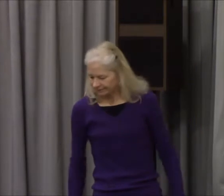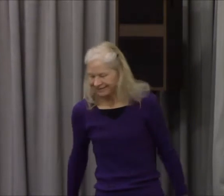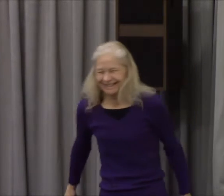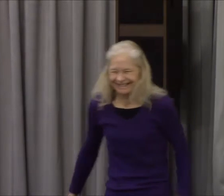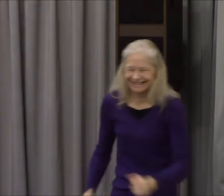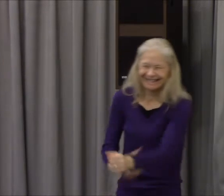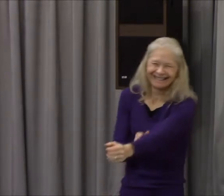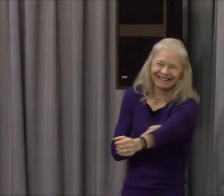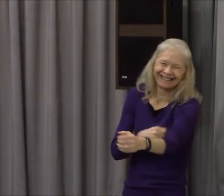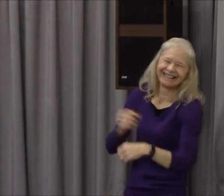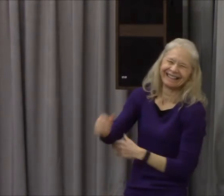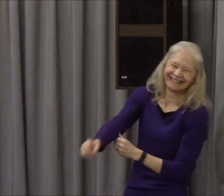he says in